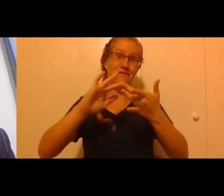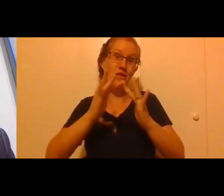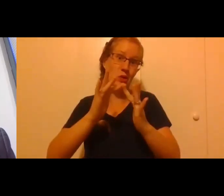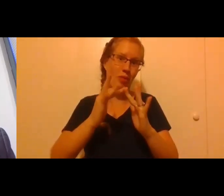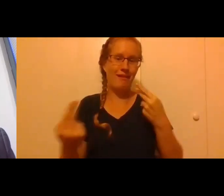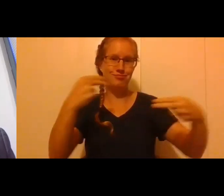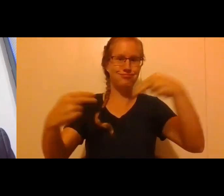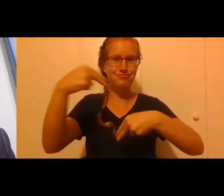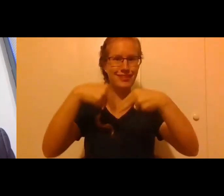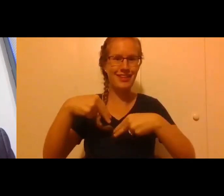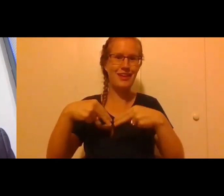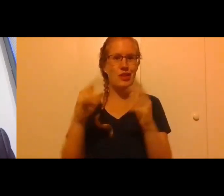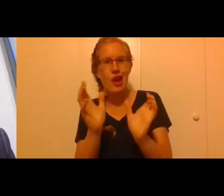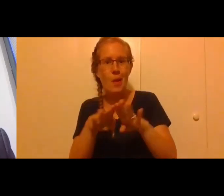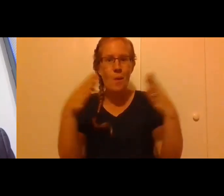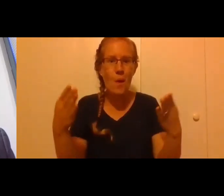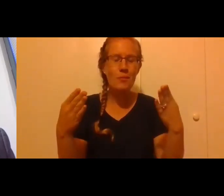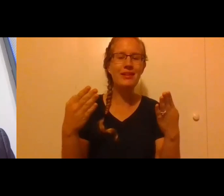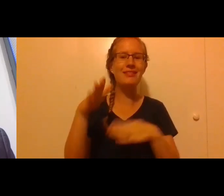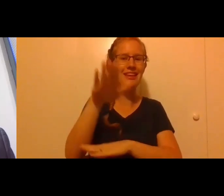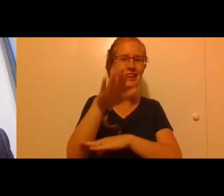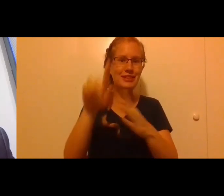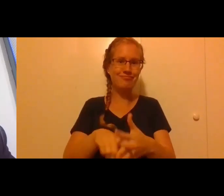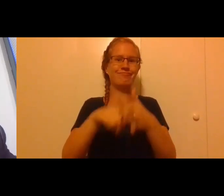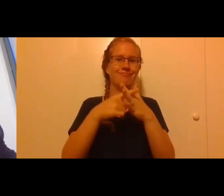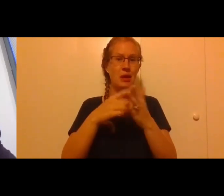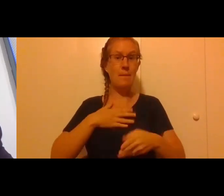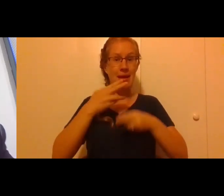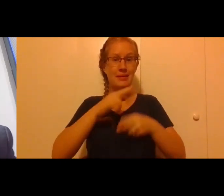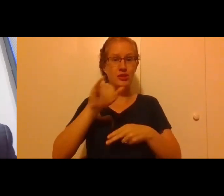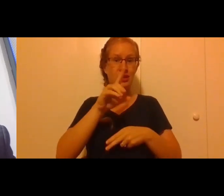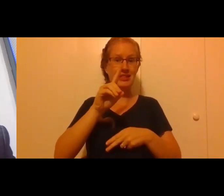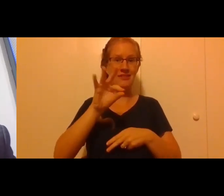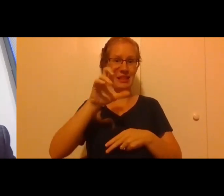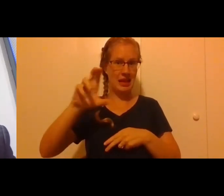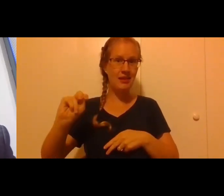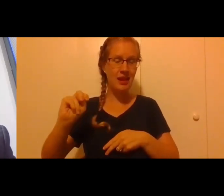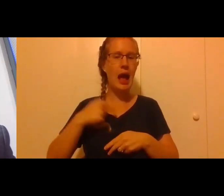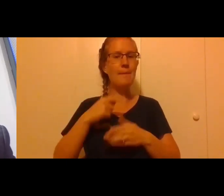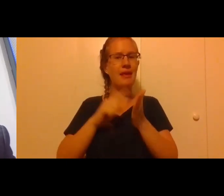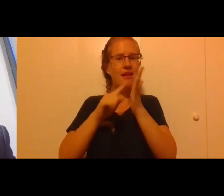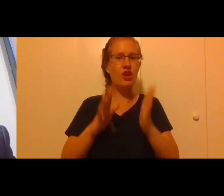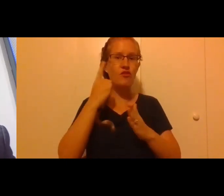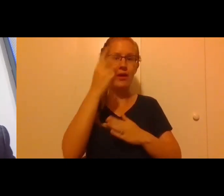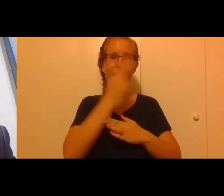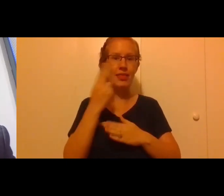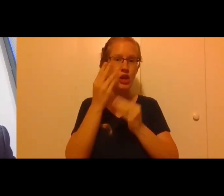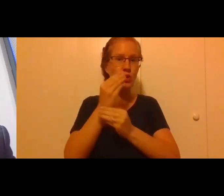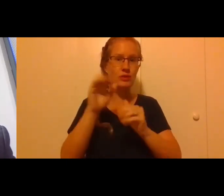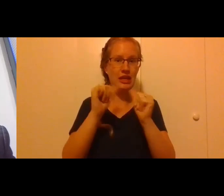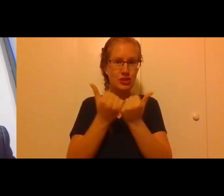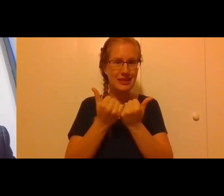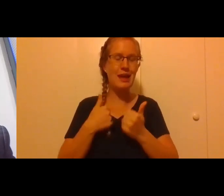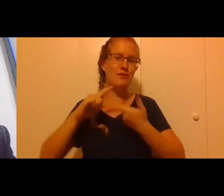chat opened up and as our evening began. My name is JD Flynn. I am the editor of Catholic News Agency. I'm a friend